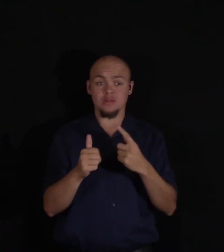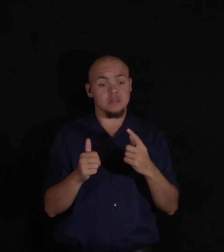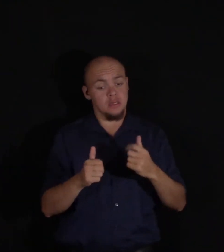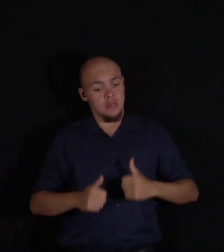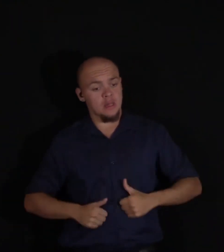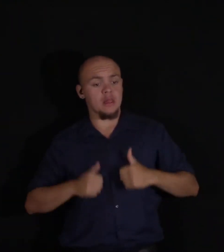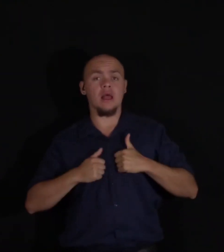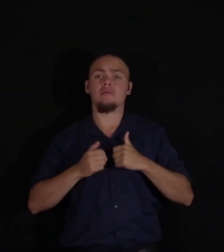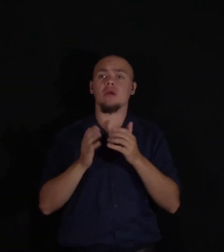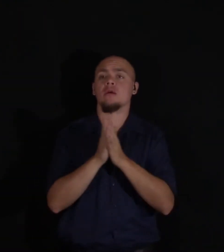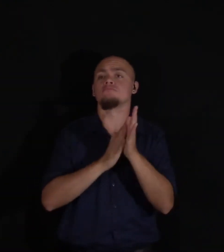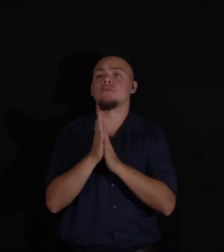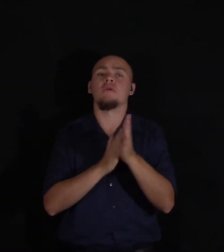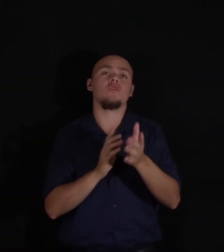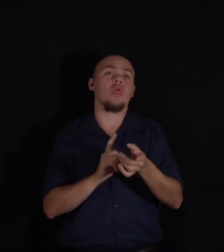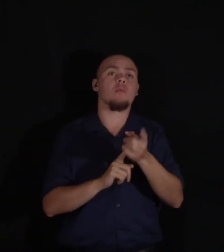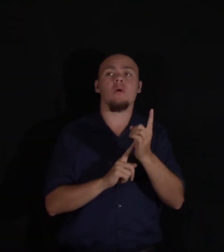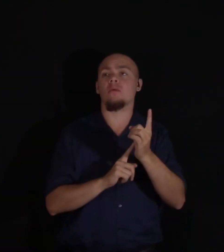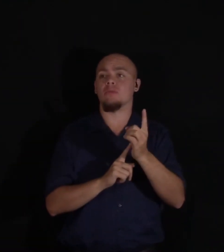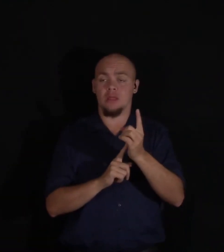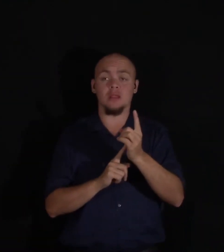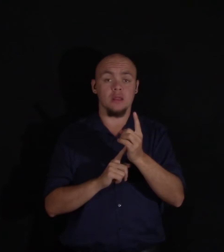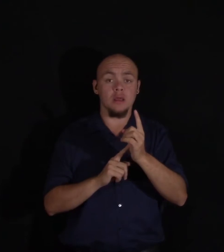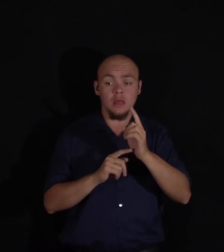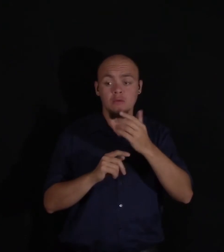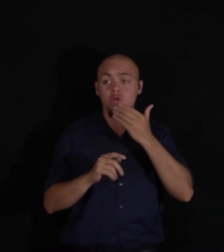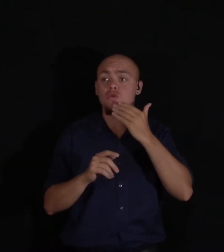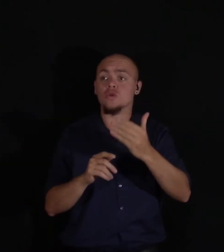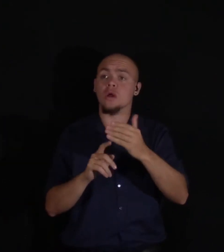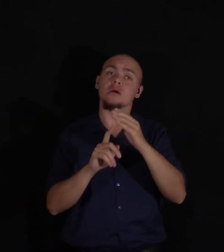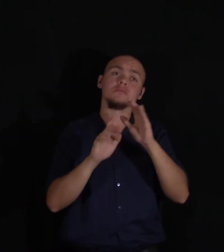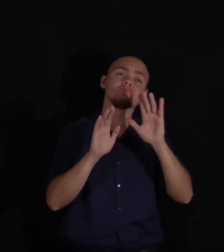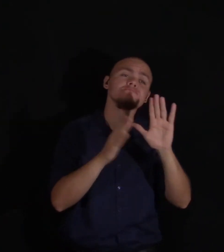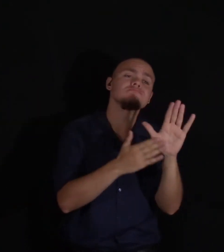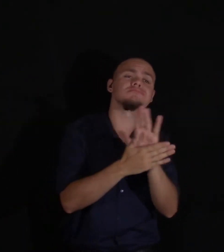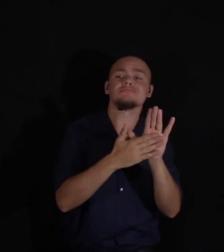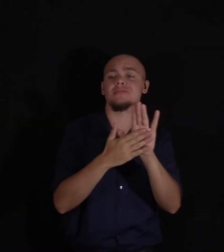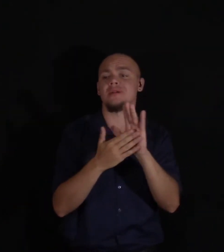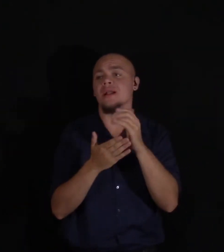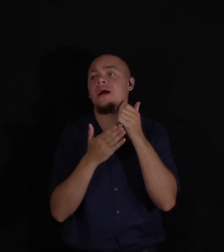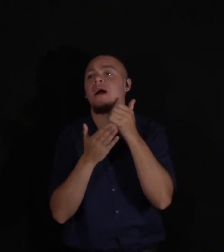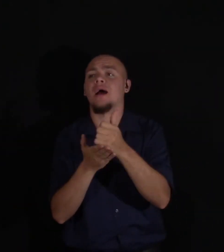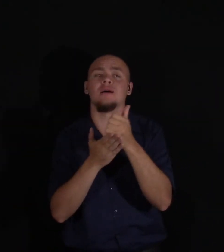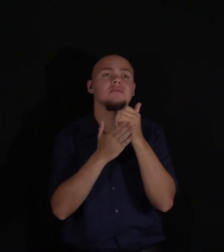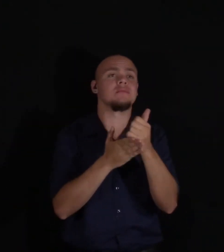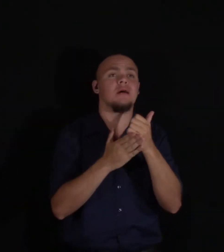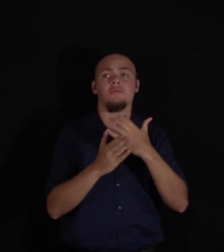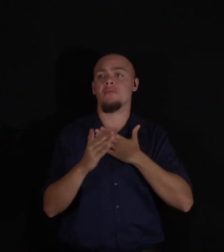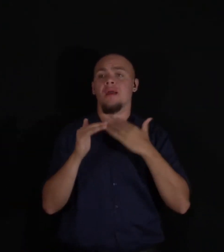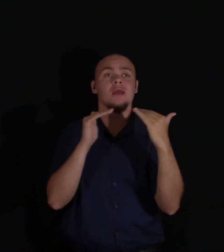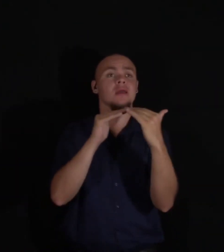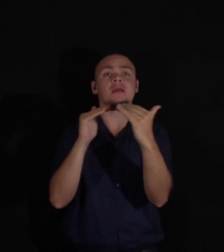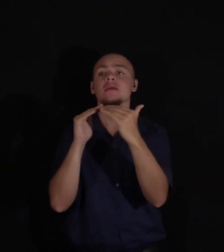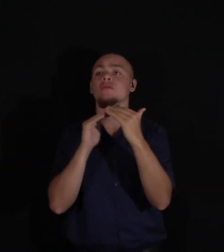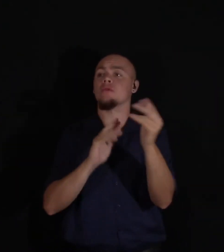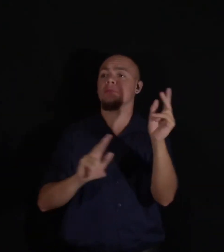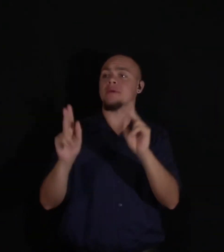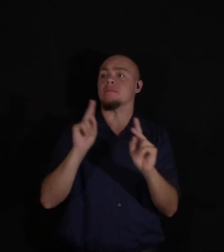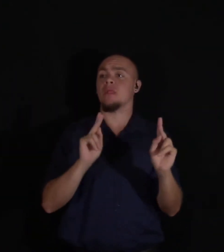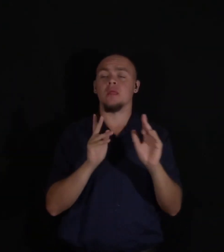thirsted for the moment when I should put them in practice and make myself useful to my fellow beings. Now all